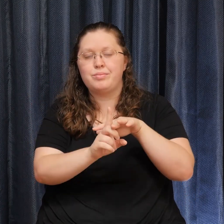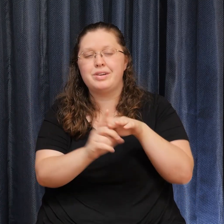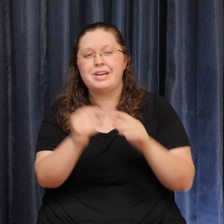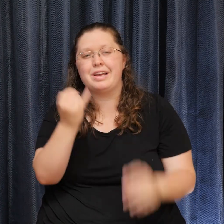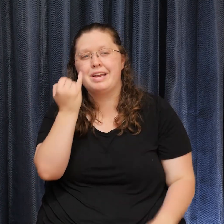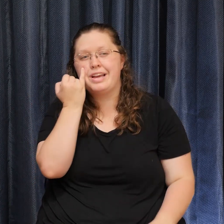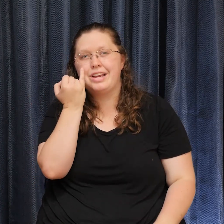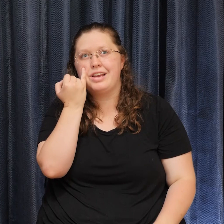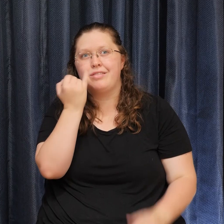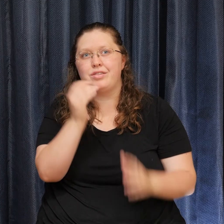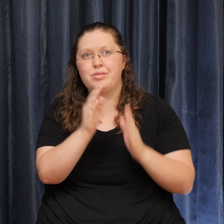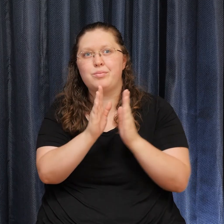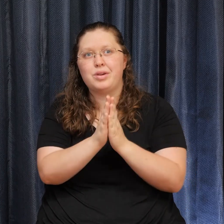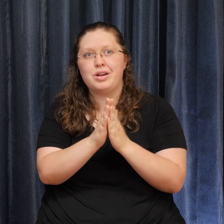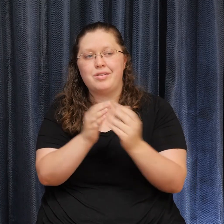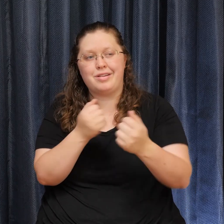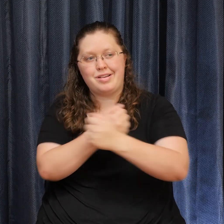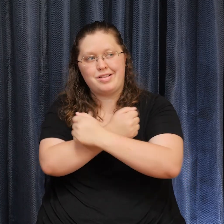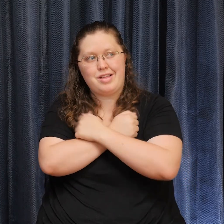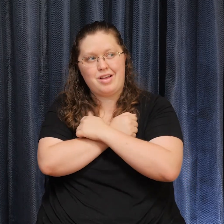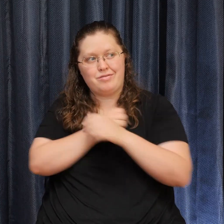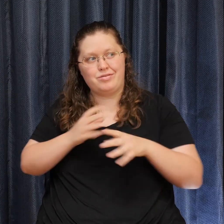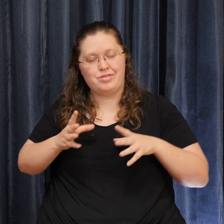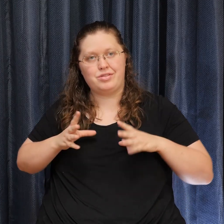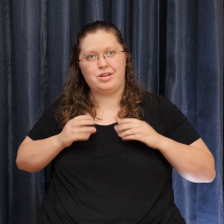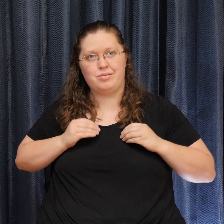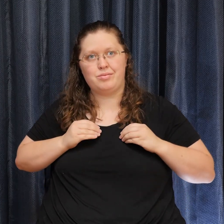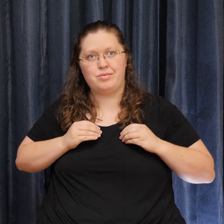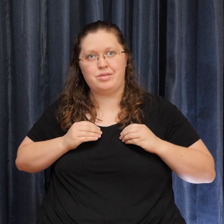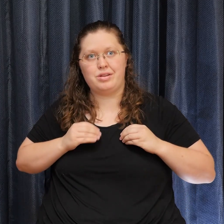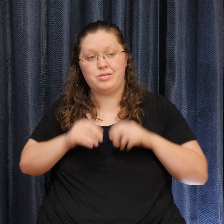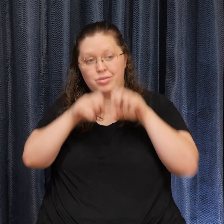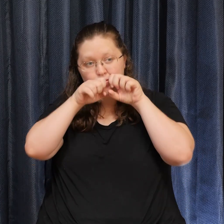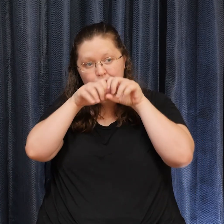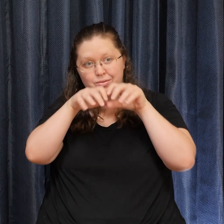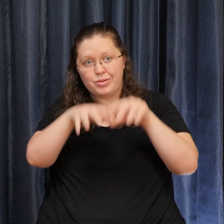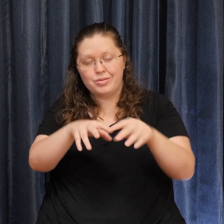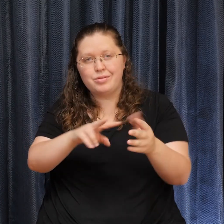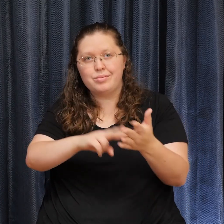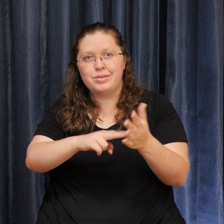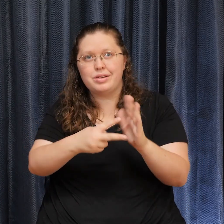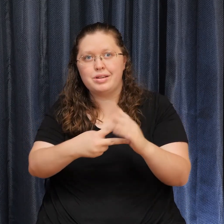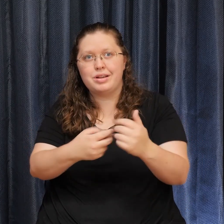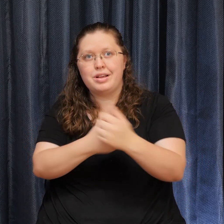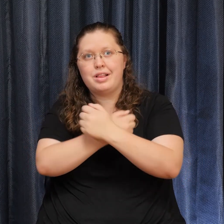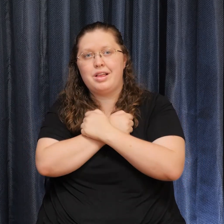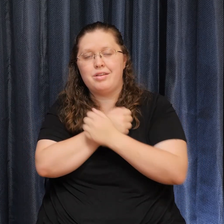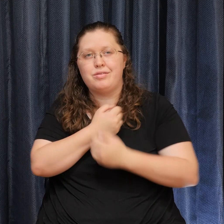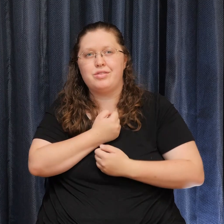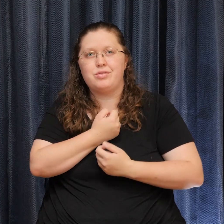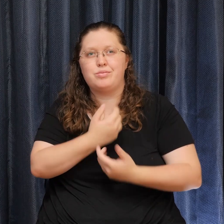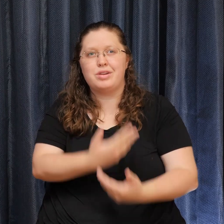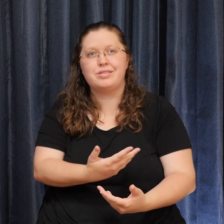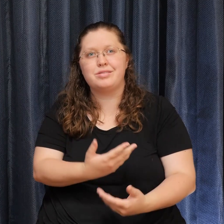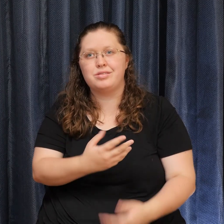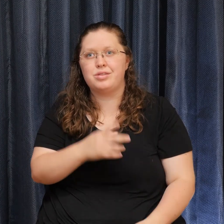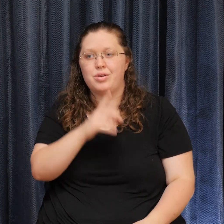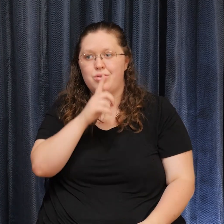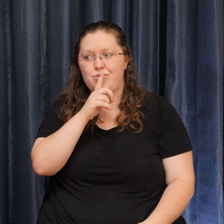received. And through miracles, love is expressed. Anytime is a good time to pray. But right now is an especially good time for